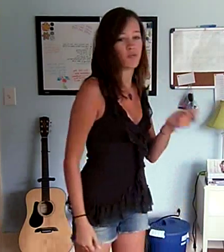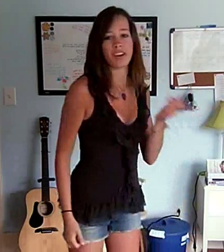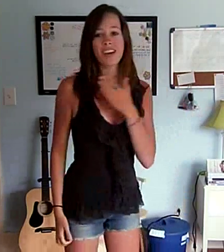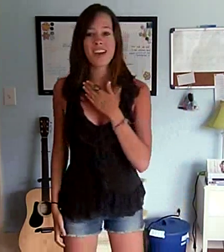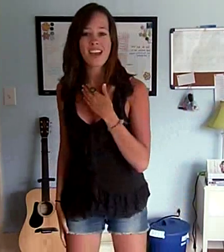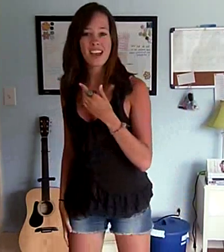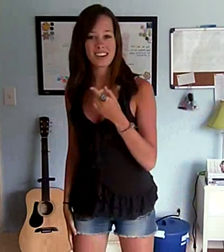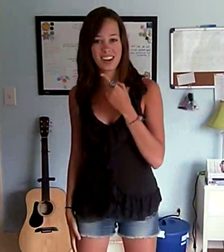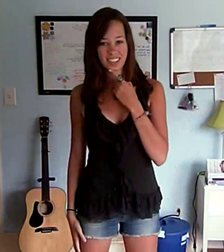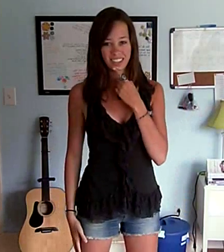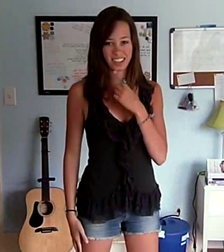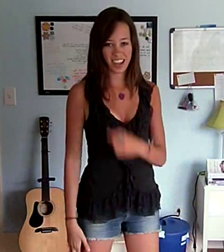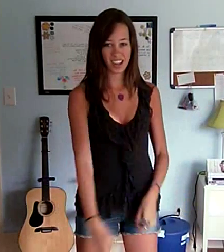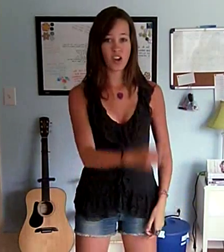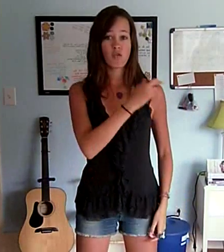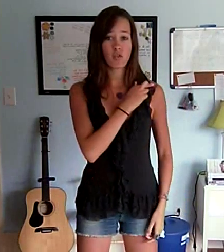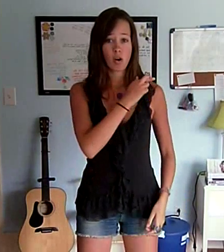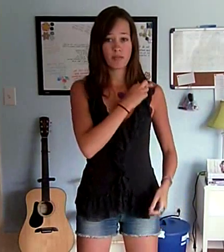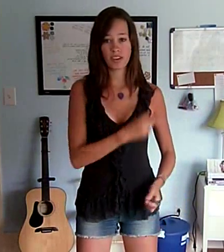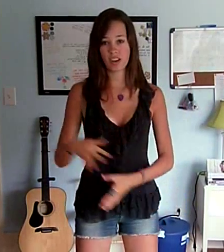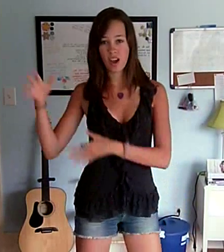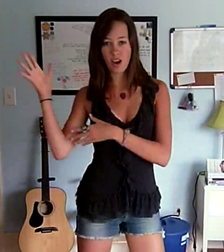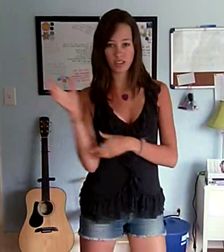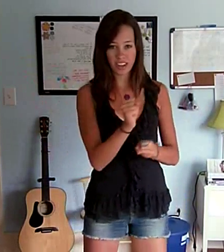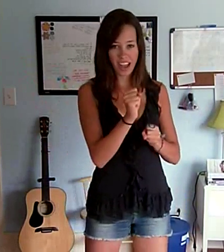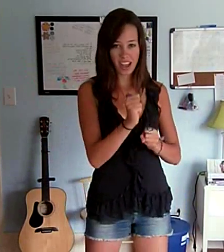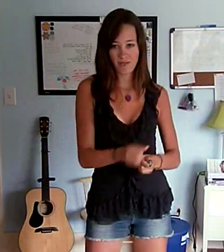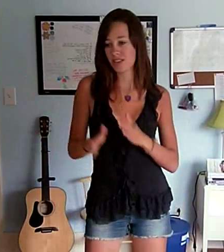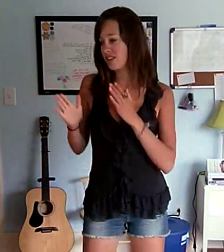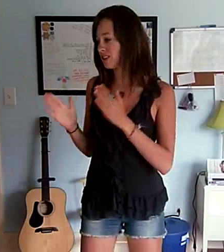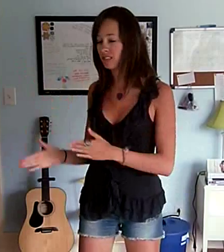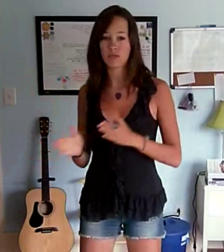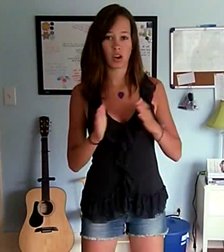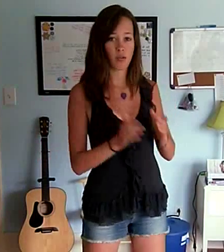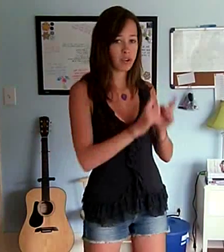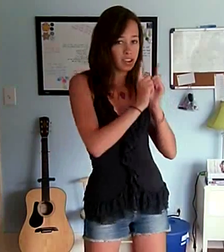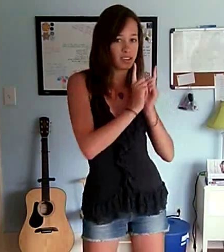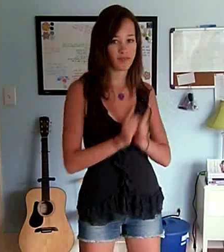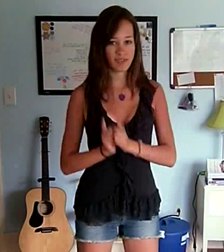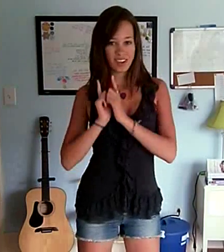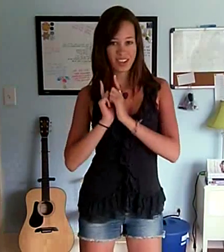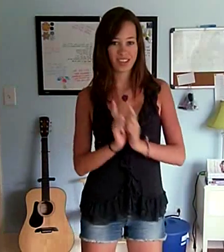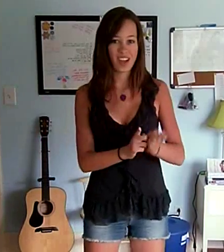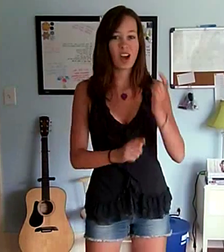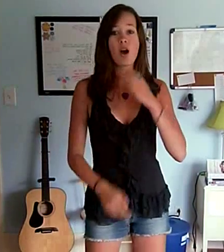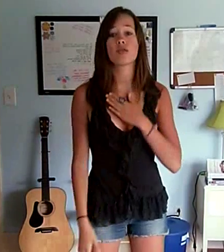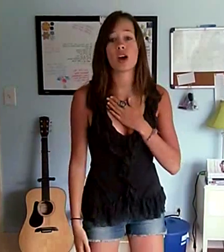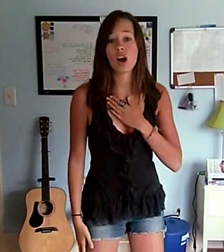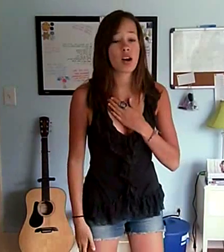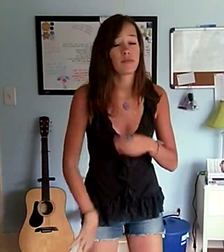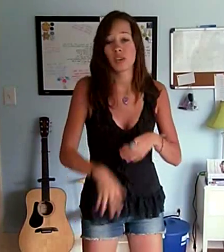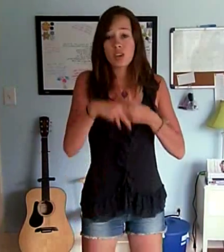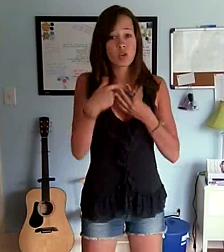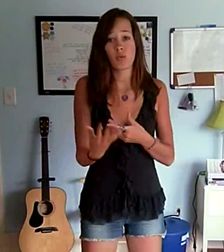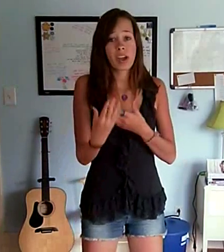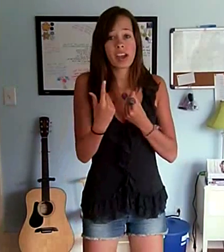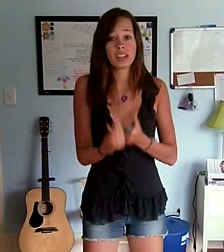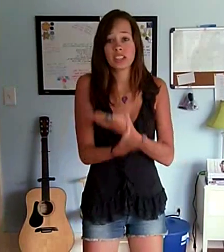Then I said, Romeo, take me somewhere We can be alone, I'll be waiting